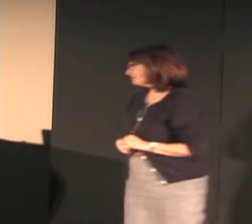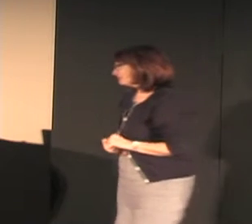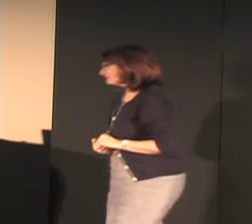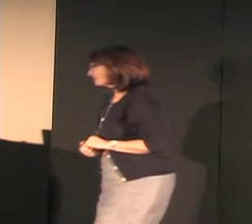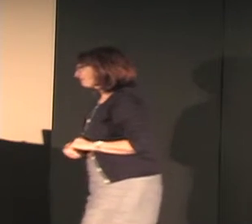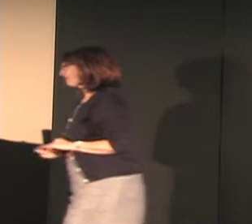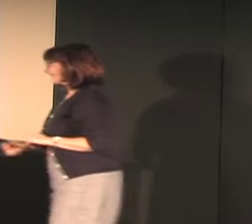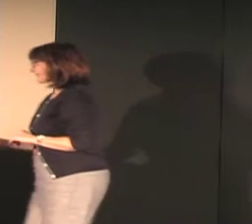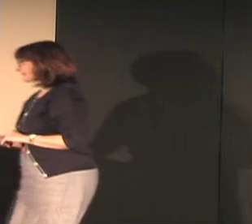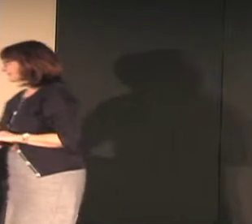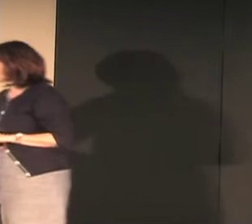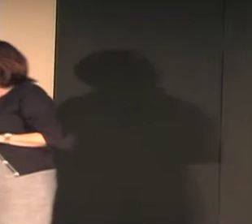I'm pretty sure there is not.